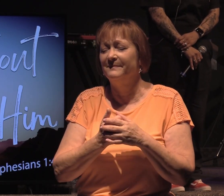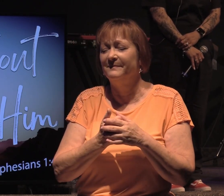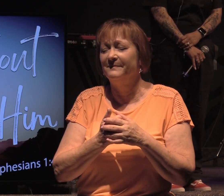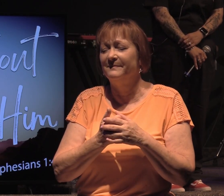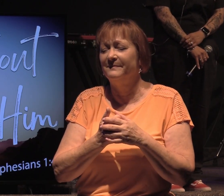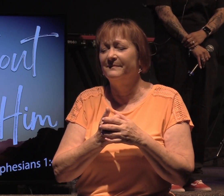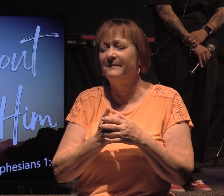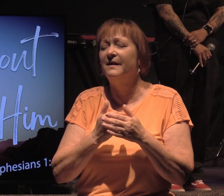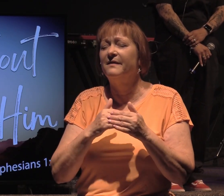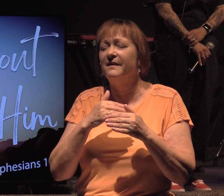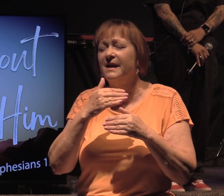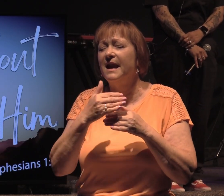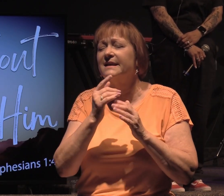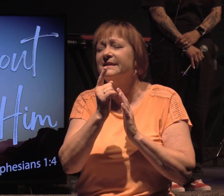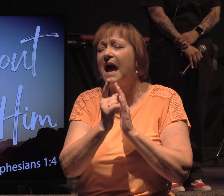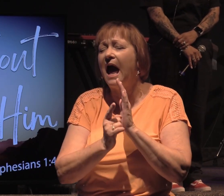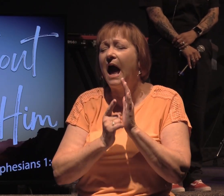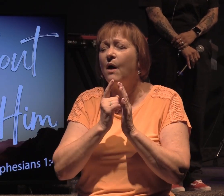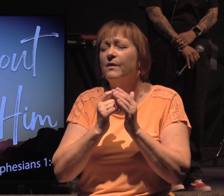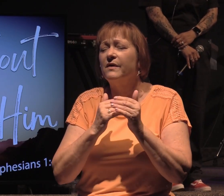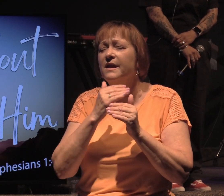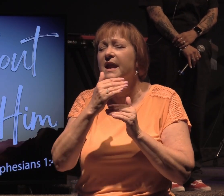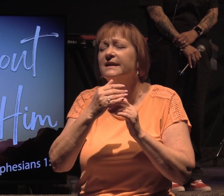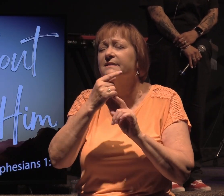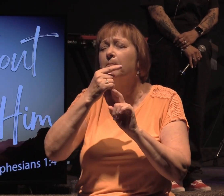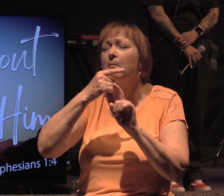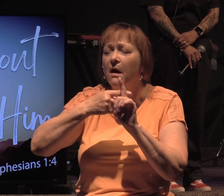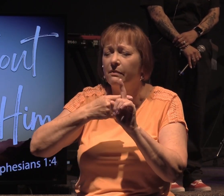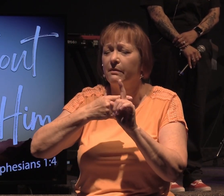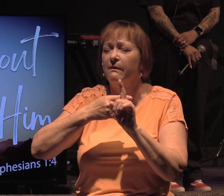the next hour, and the next month